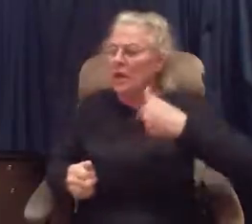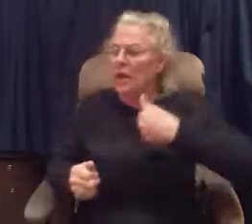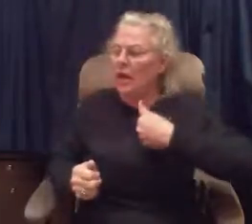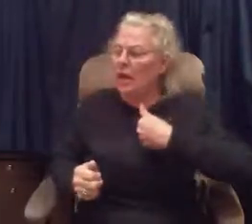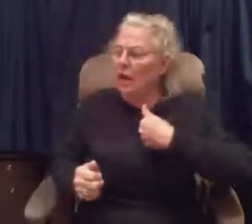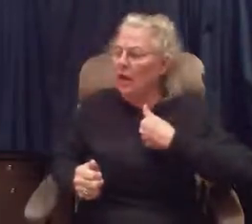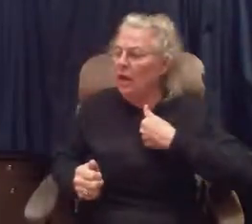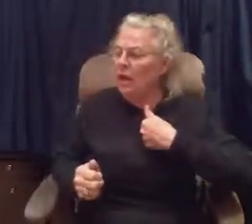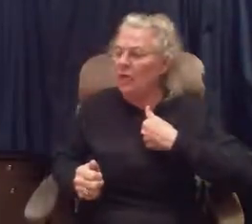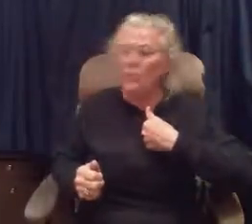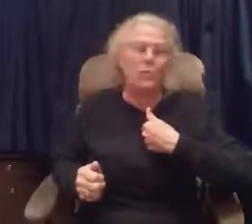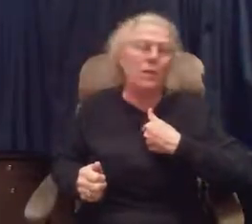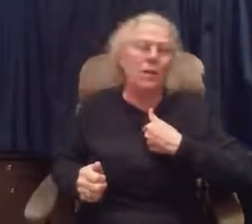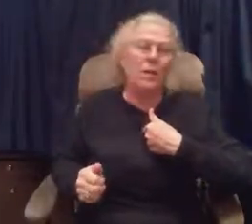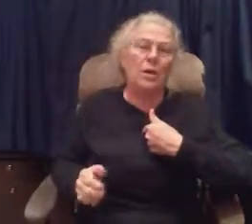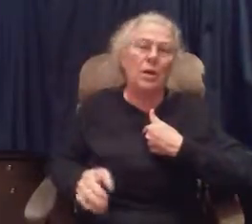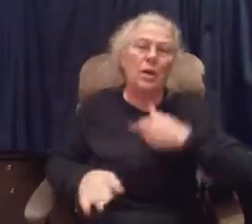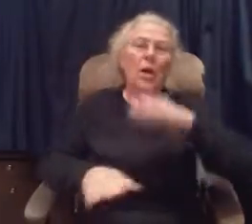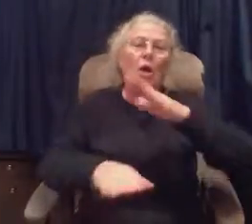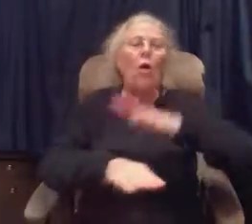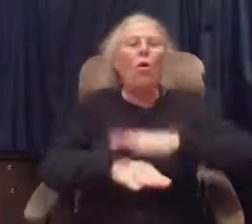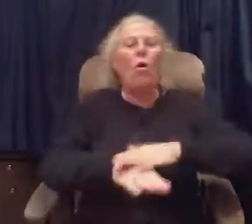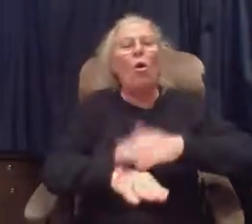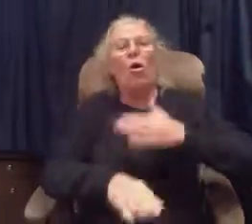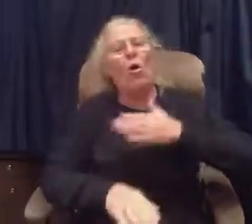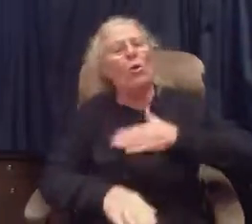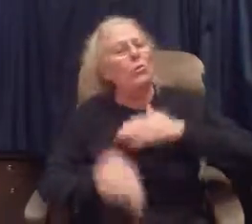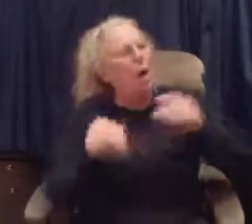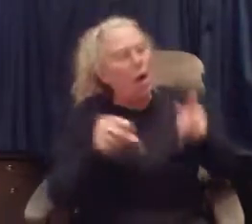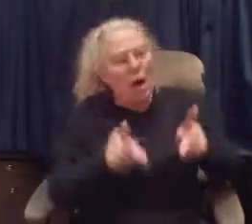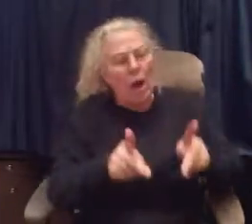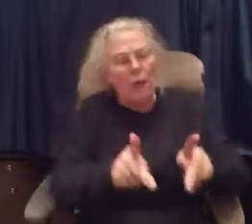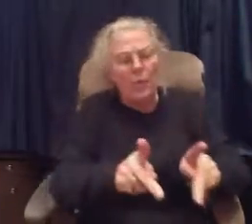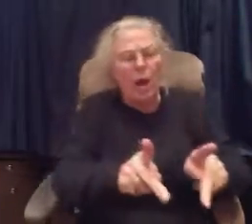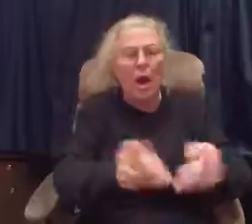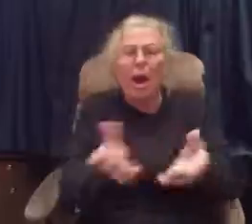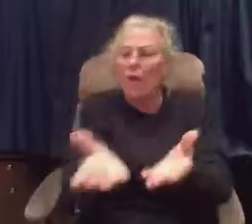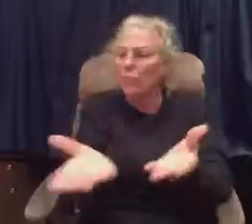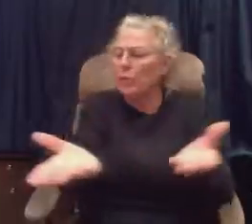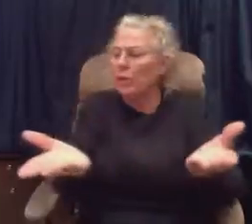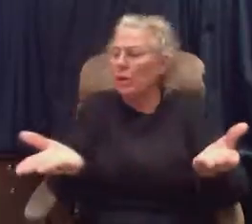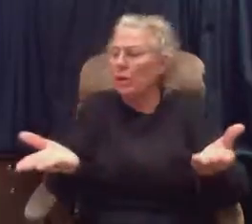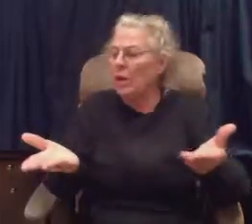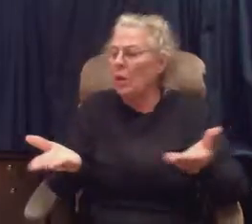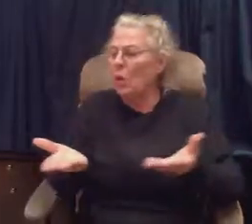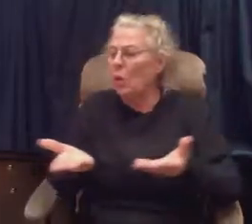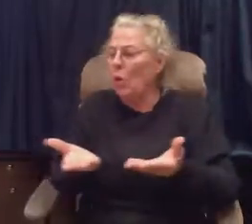me on my path below,